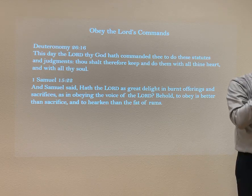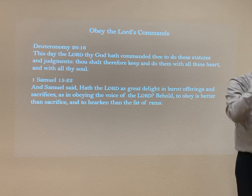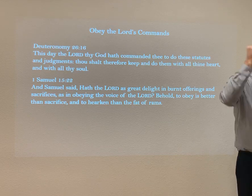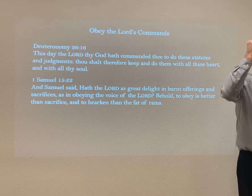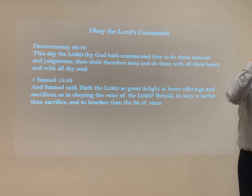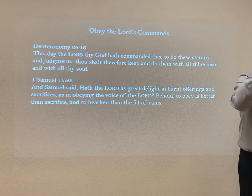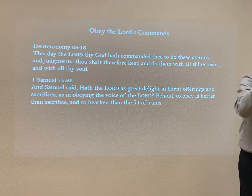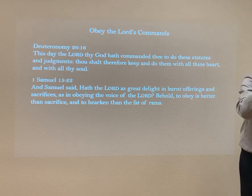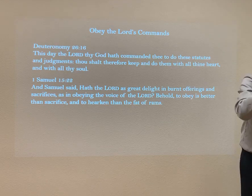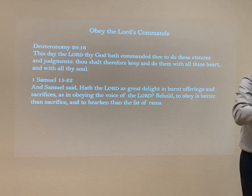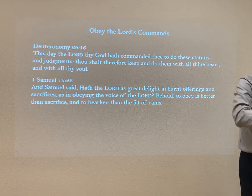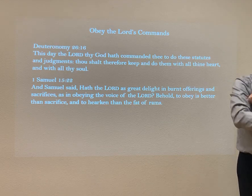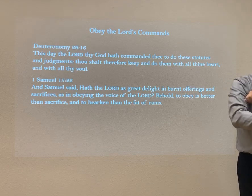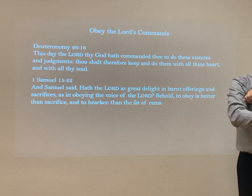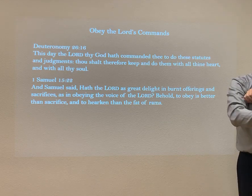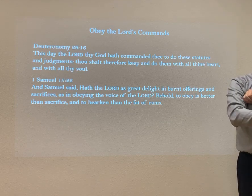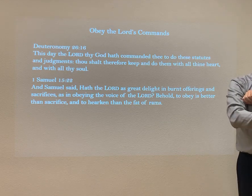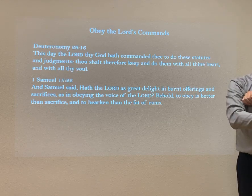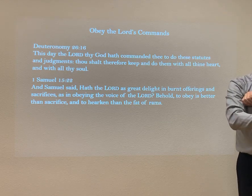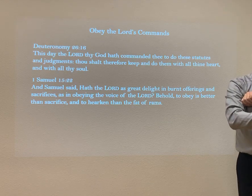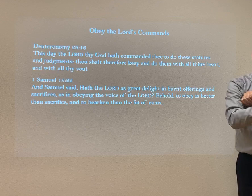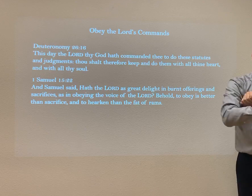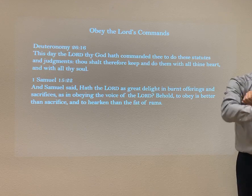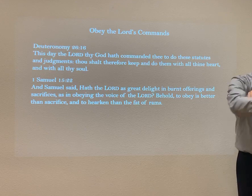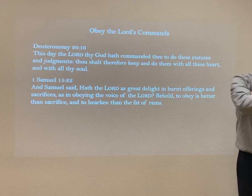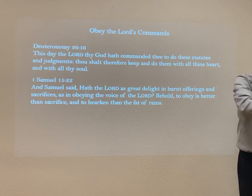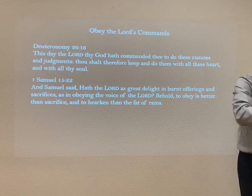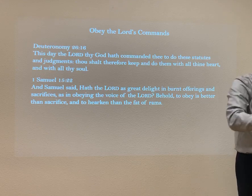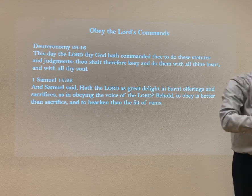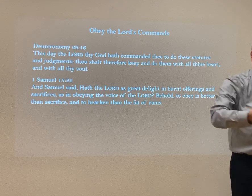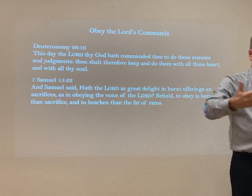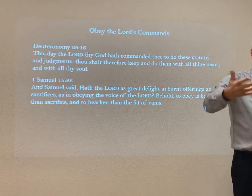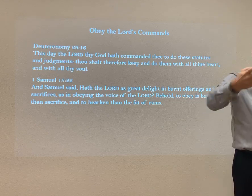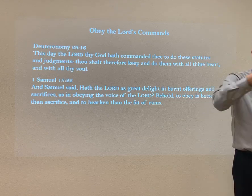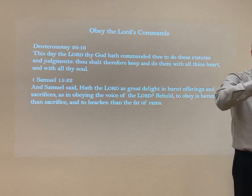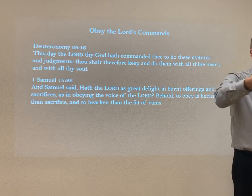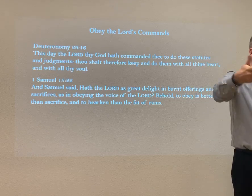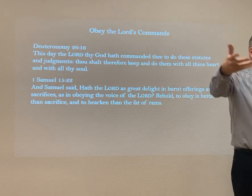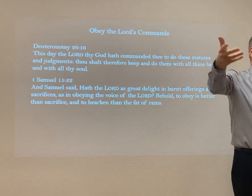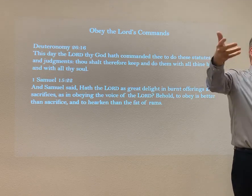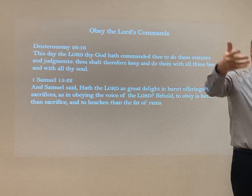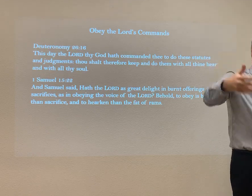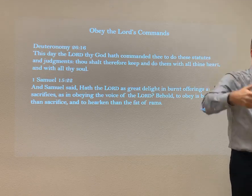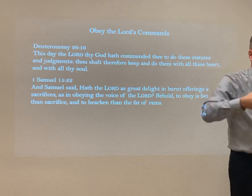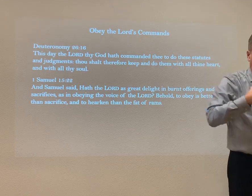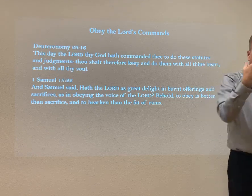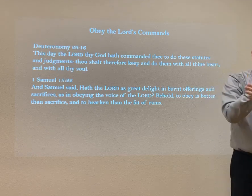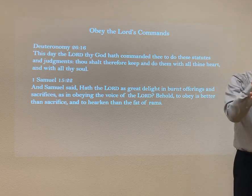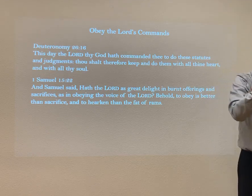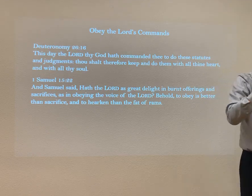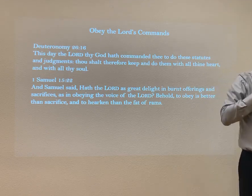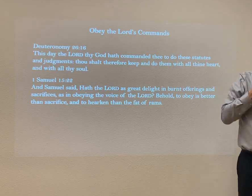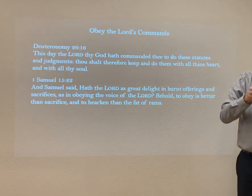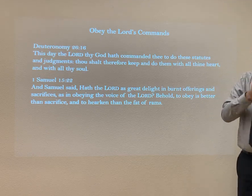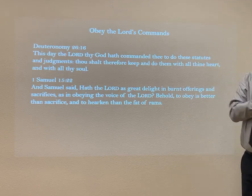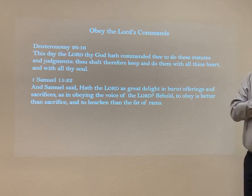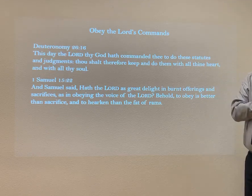however you sign Abraham. There's several different ways you can sign Abraham. I signed Abraham this way.